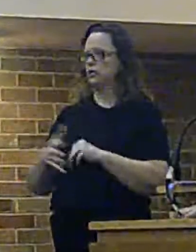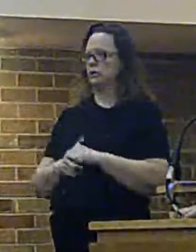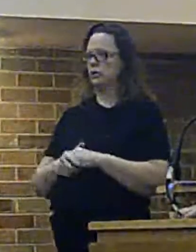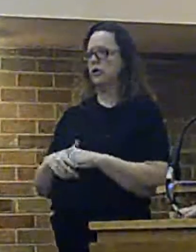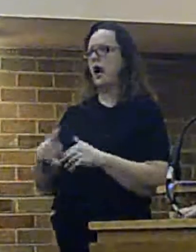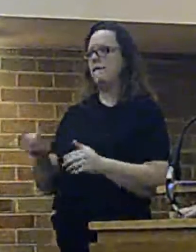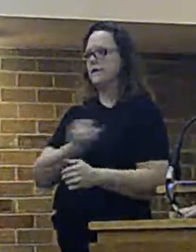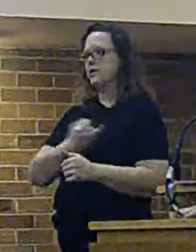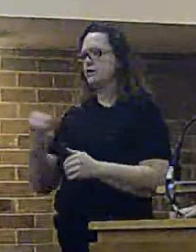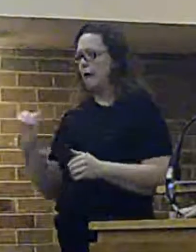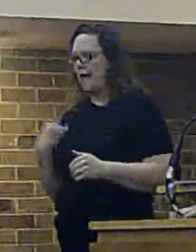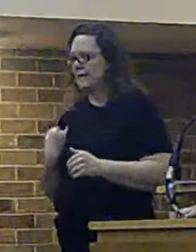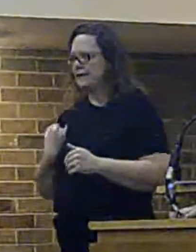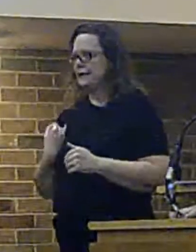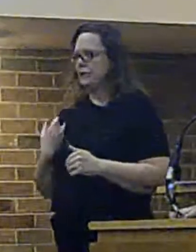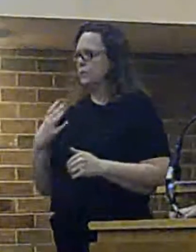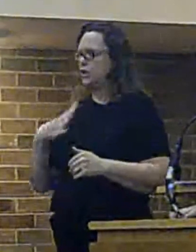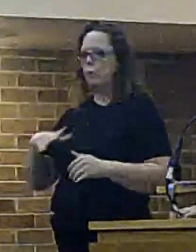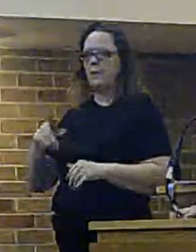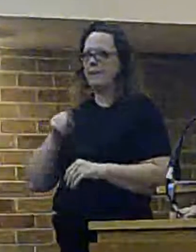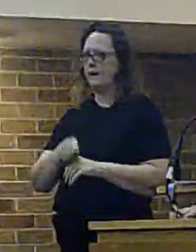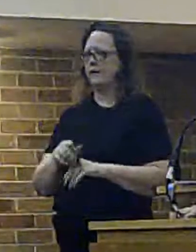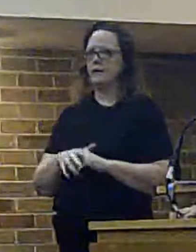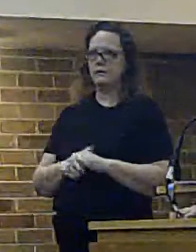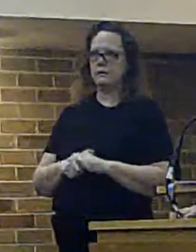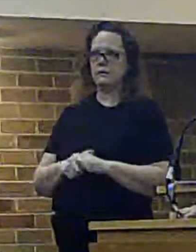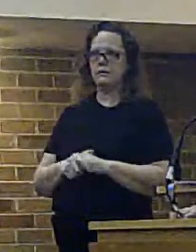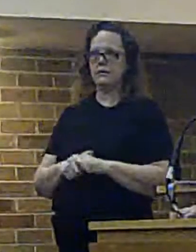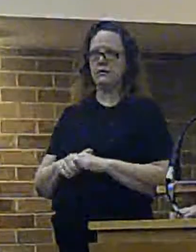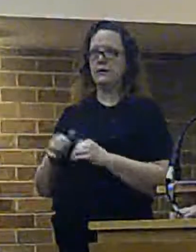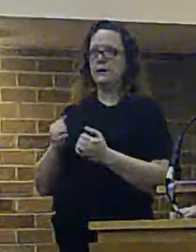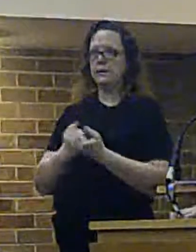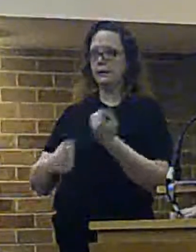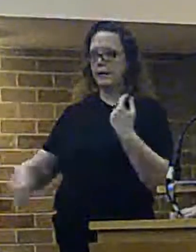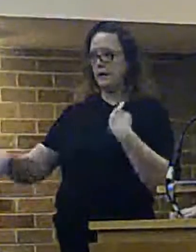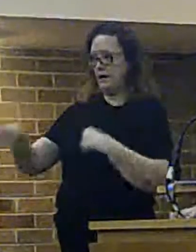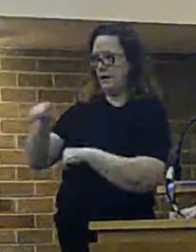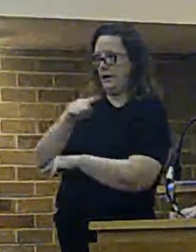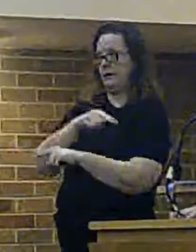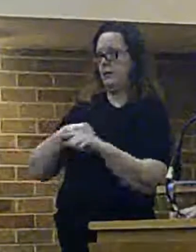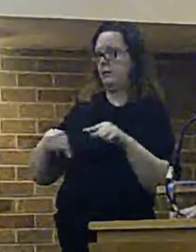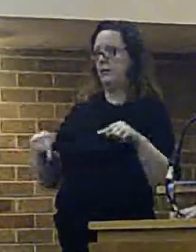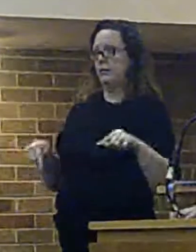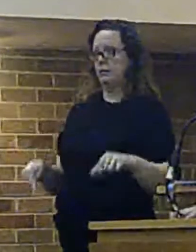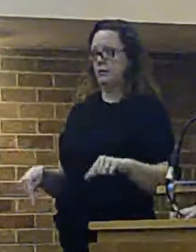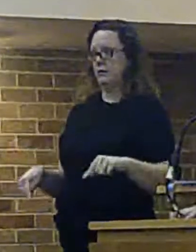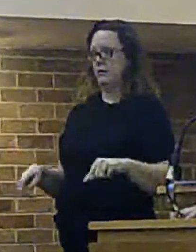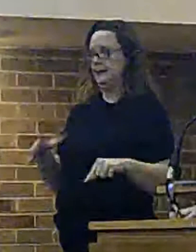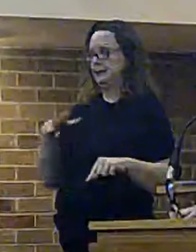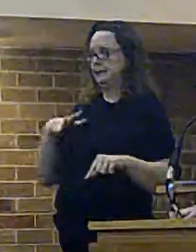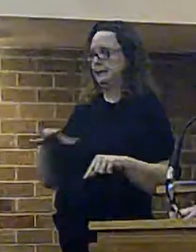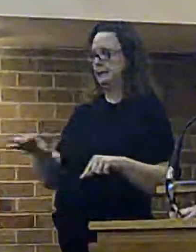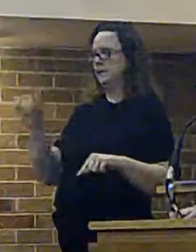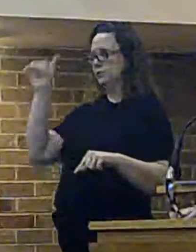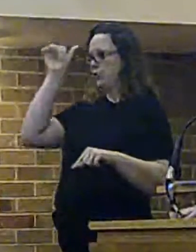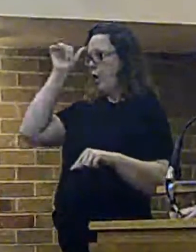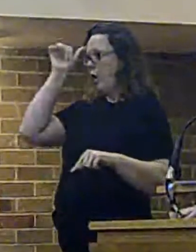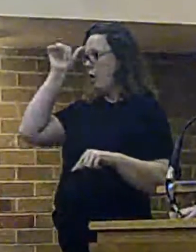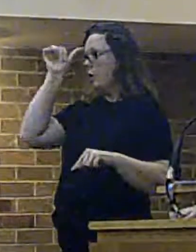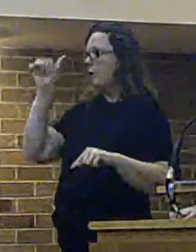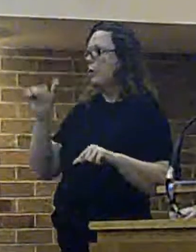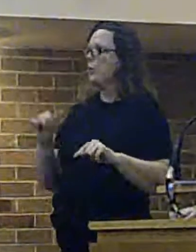analogy. What people, what what everyone need to make clear here, what people need to be mindful of,